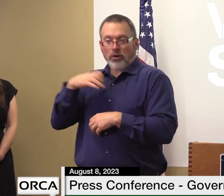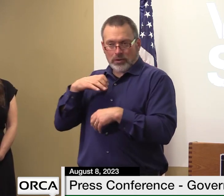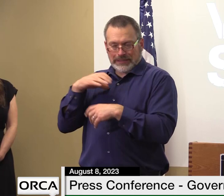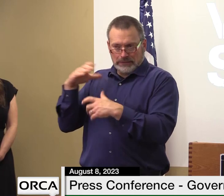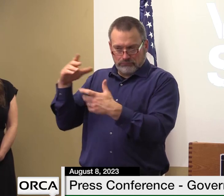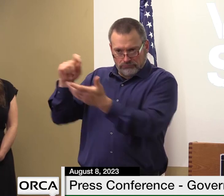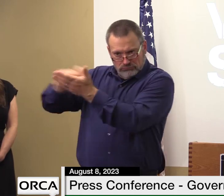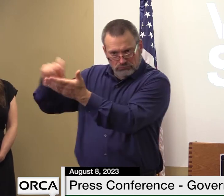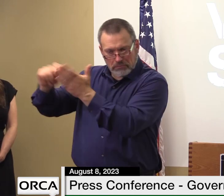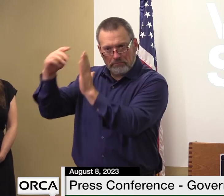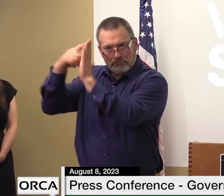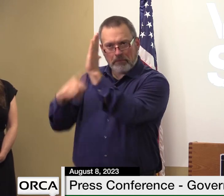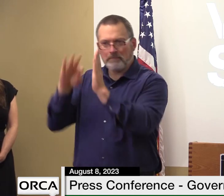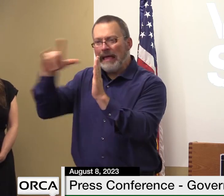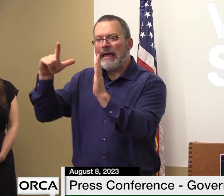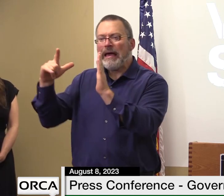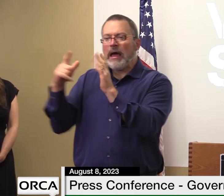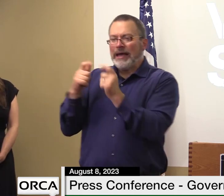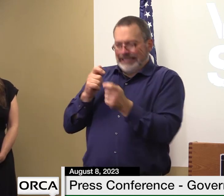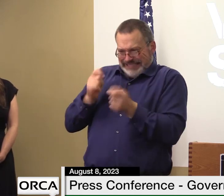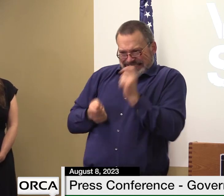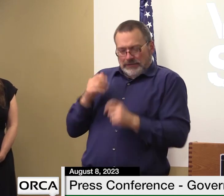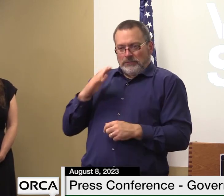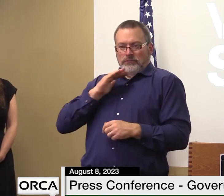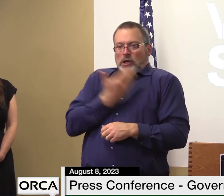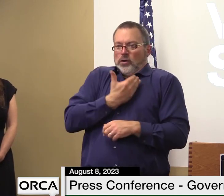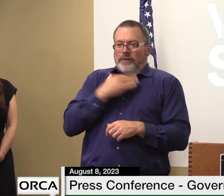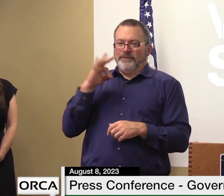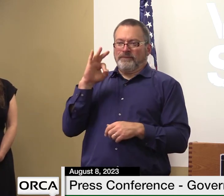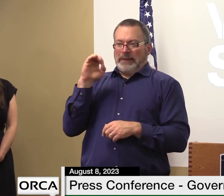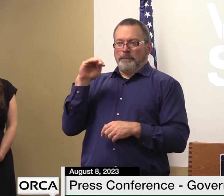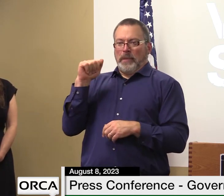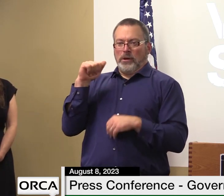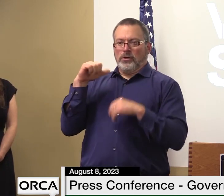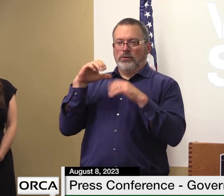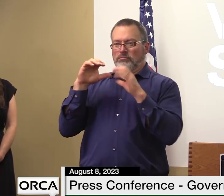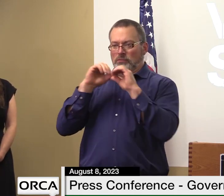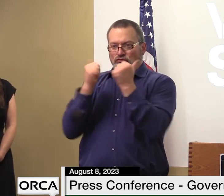and restructured what fema can do under the post-katrina reform act